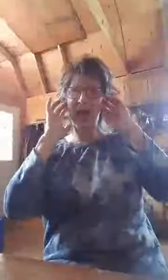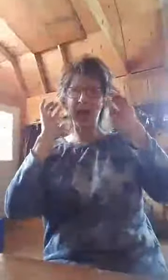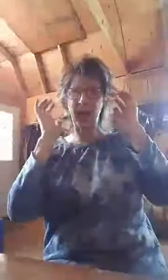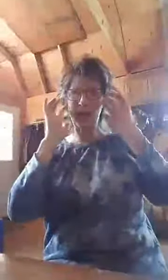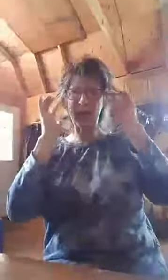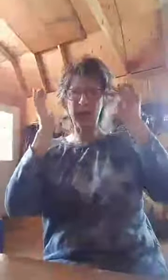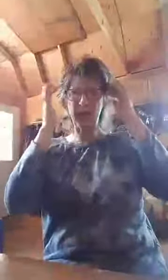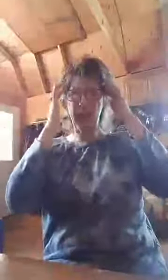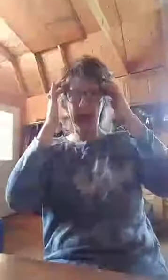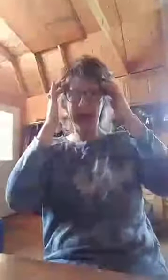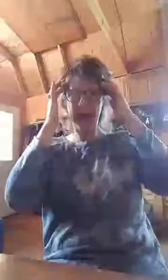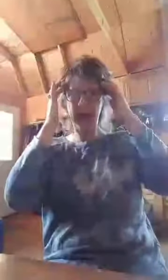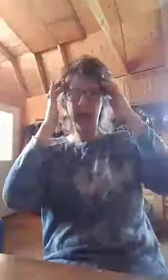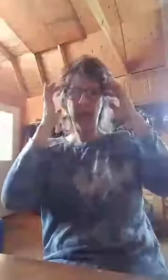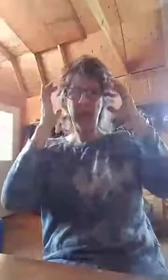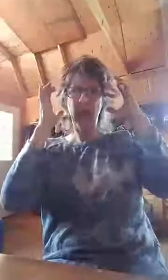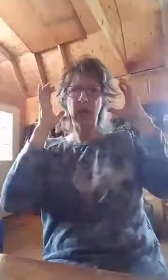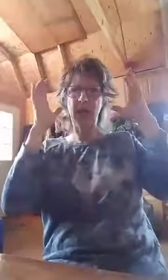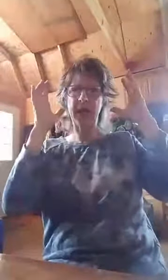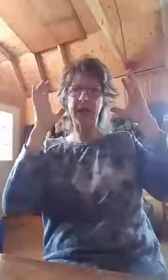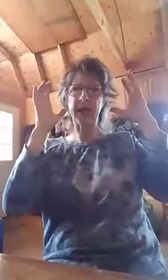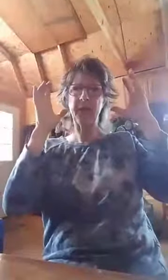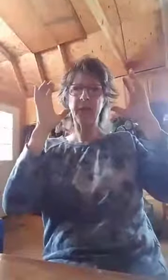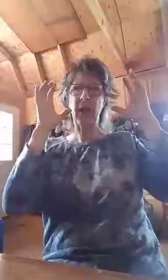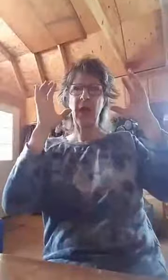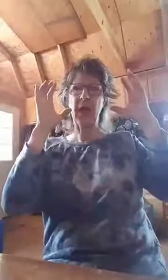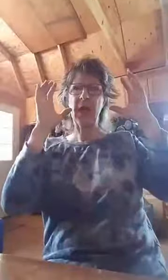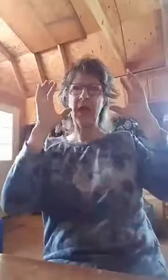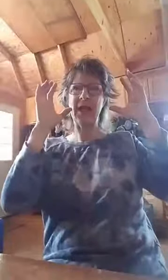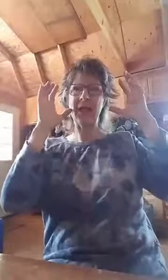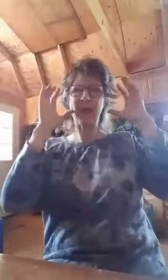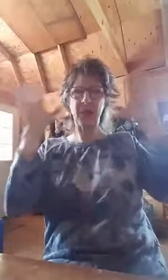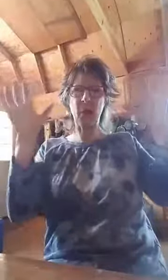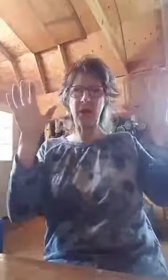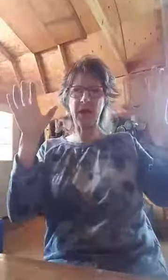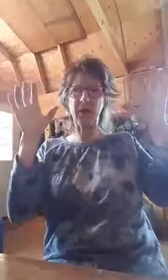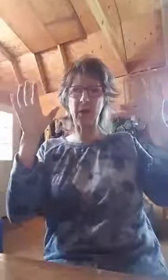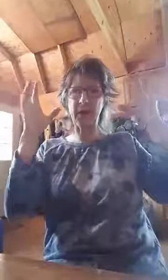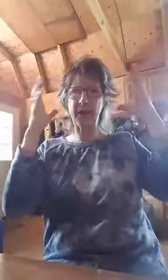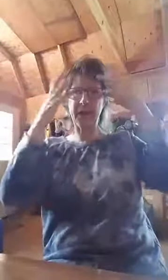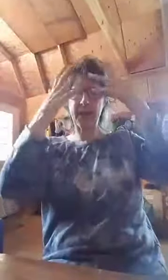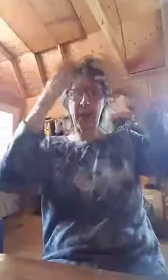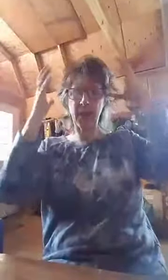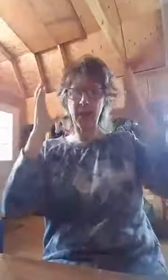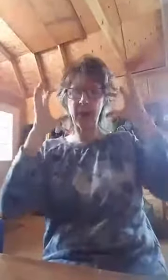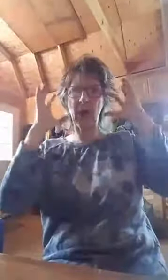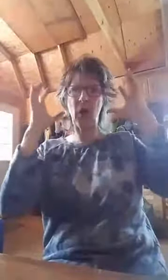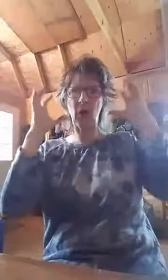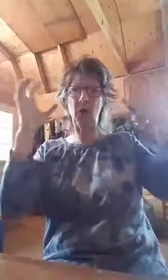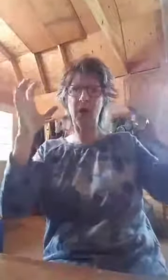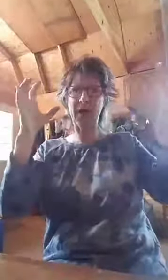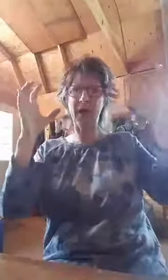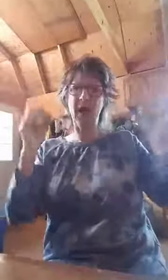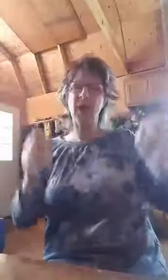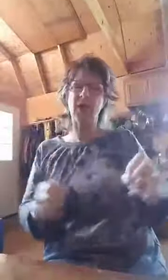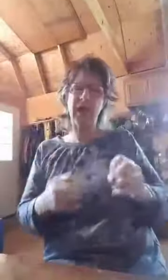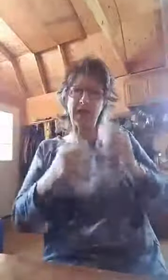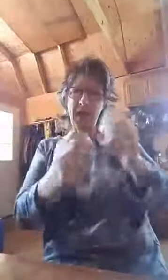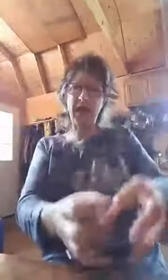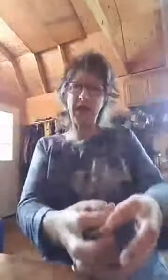have the physical mind that is smarter than everyone else because I use my whole brain. So that's kind of